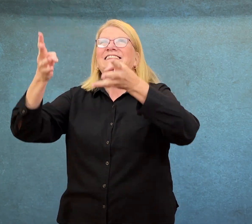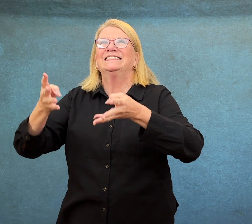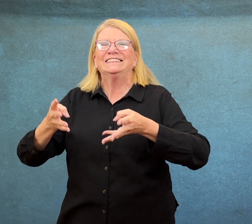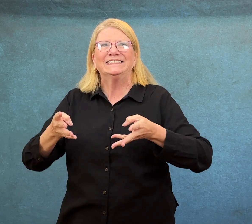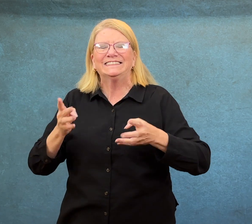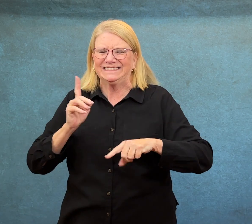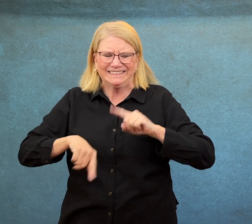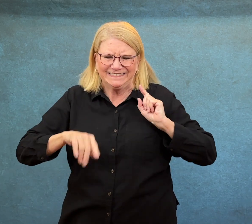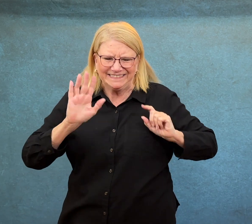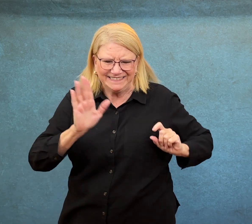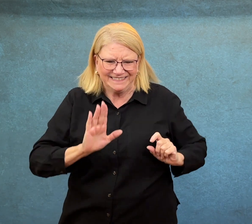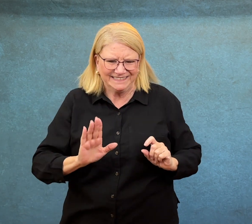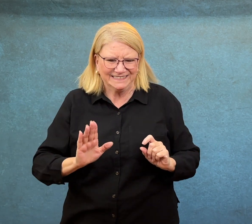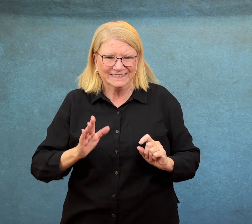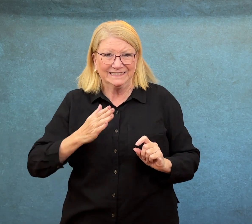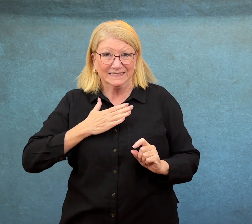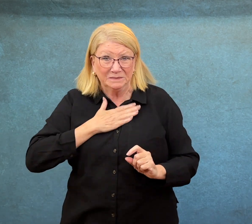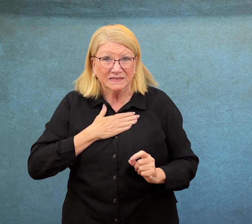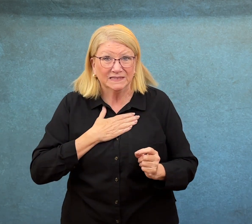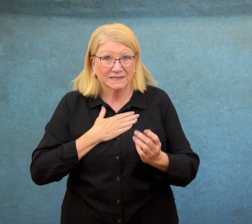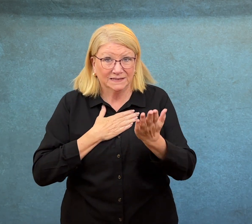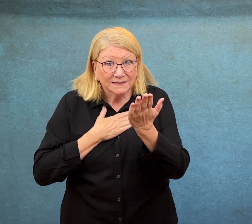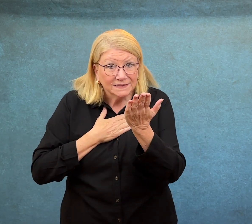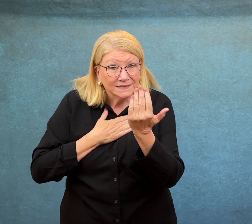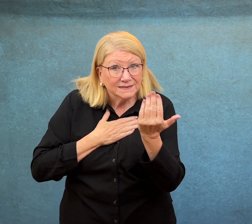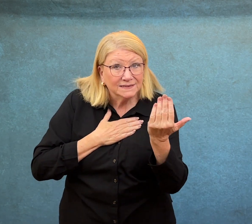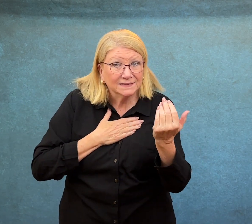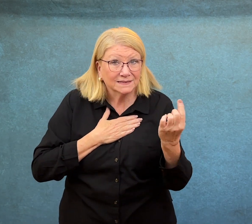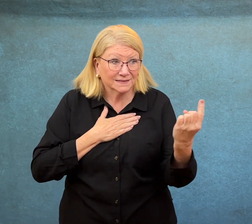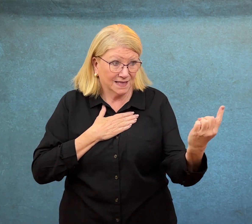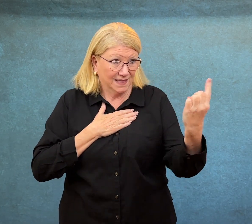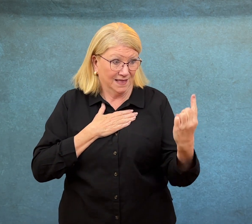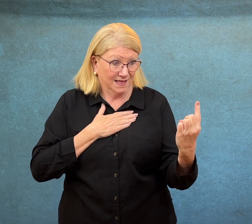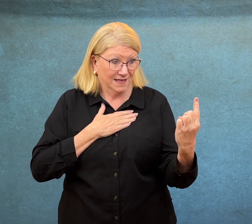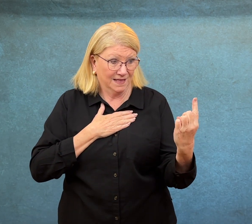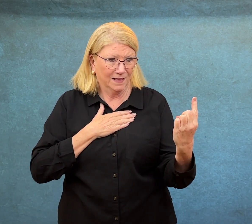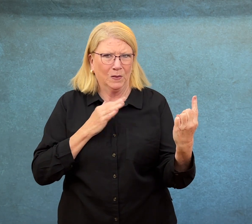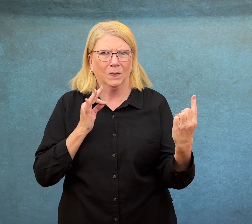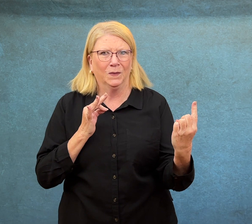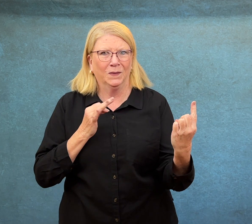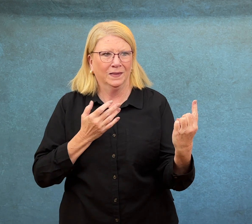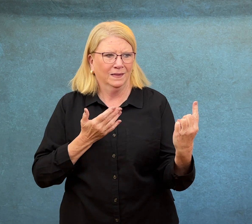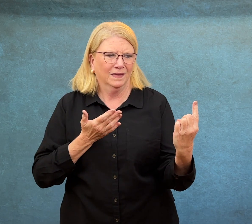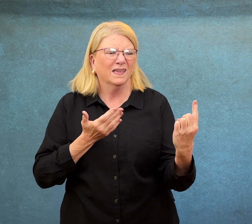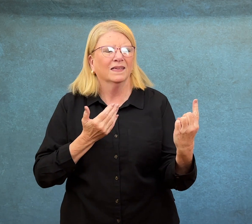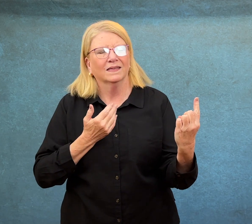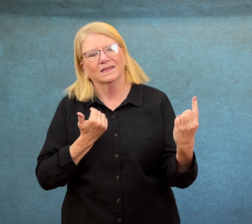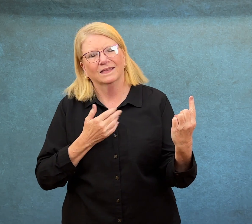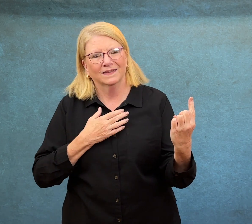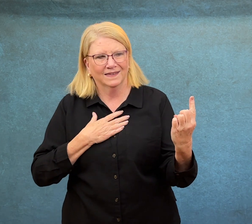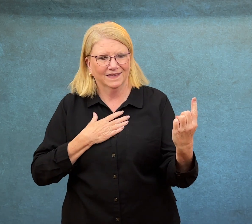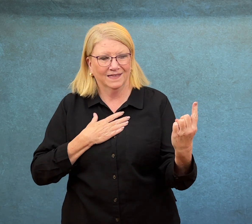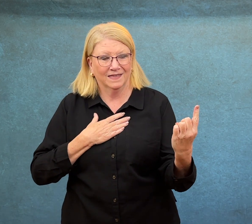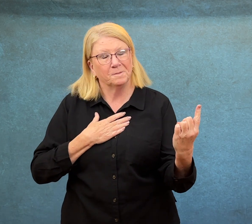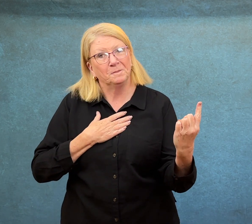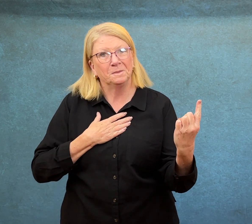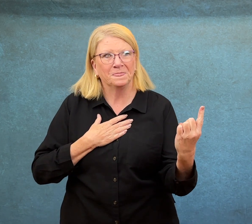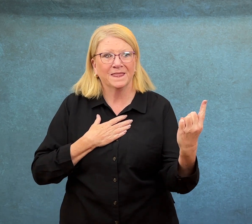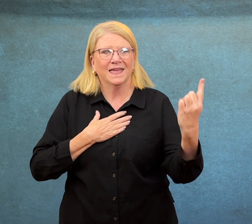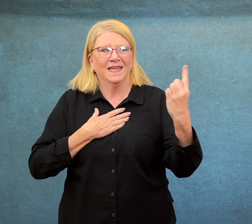Far too fanciful to tempt you to step one foot closer. Okay. One